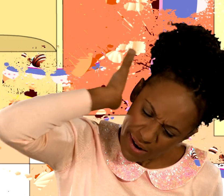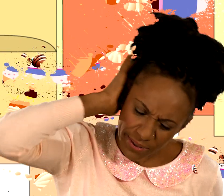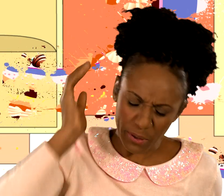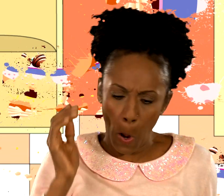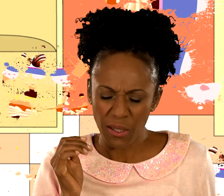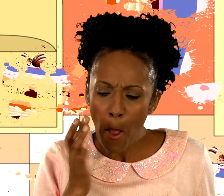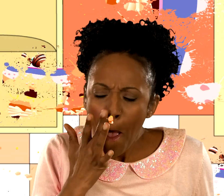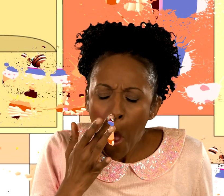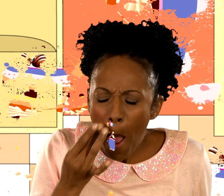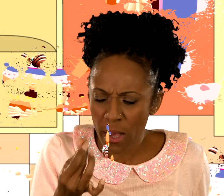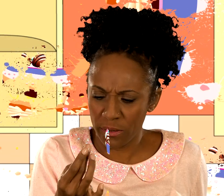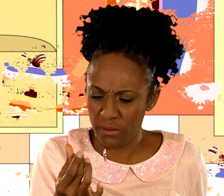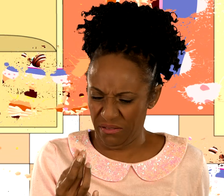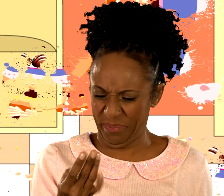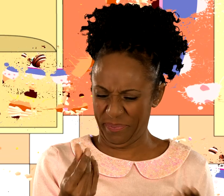Glutes drop from my nose And go plop